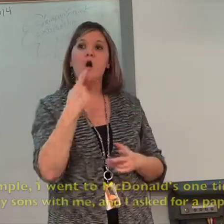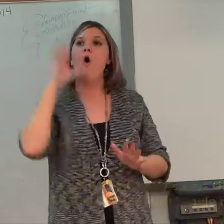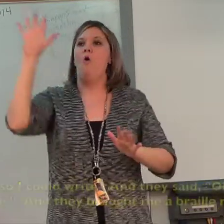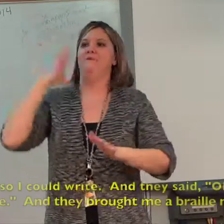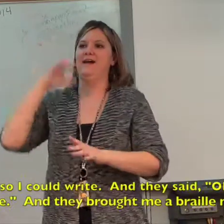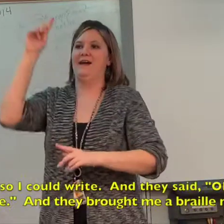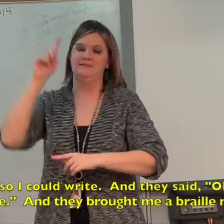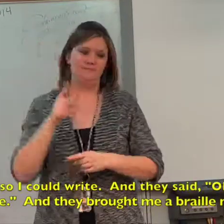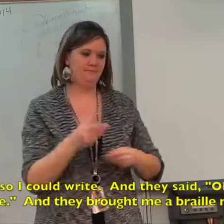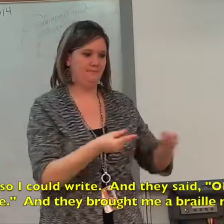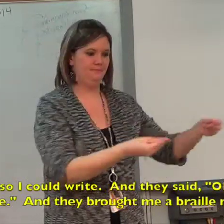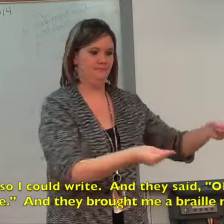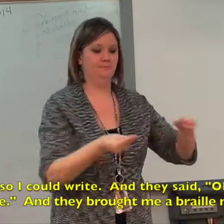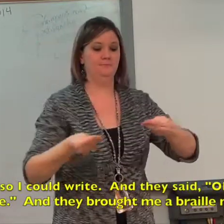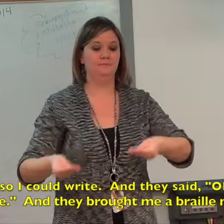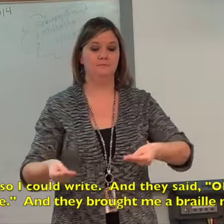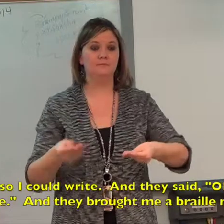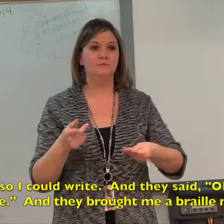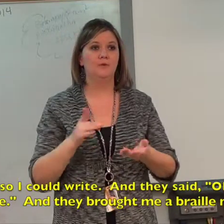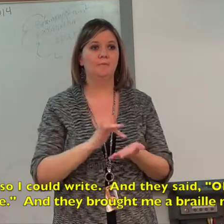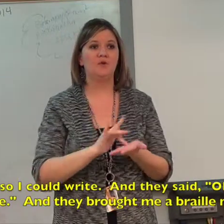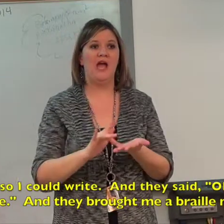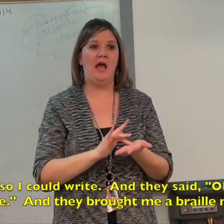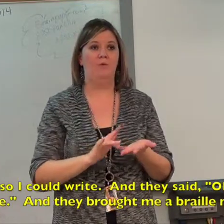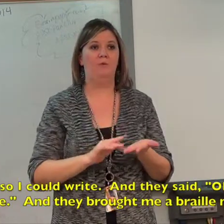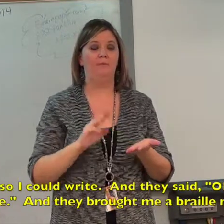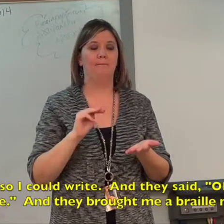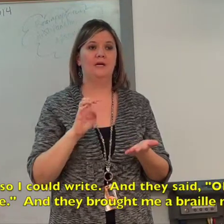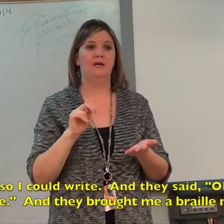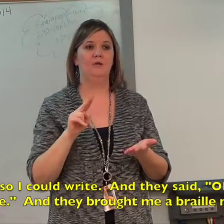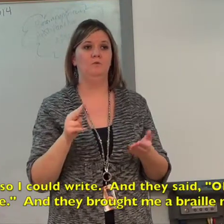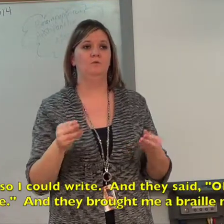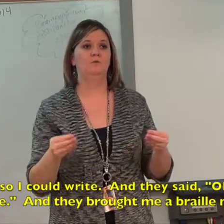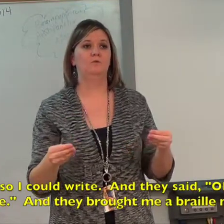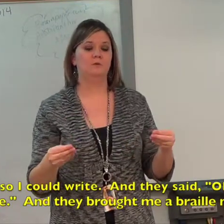so I could write. And they said, okay, just a minute. And they brought me a braille menu.